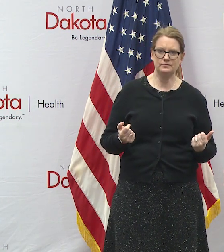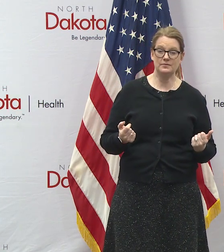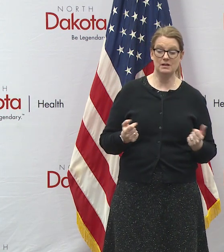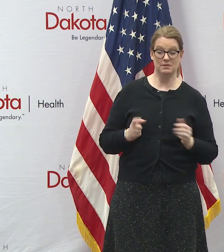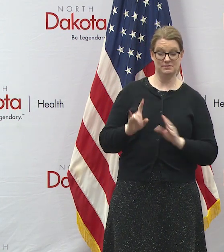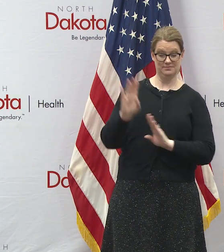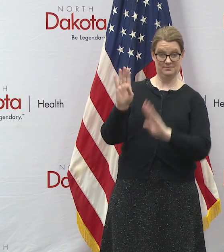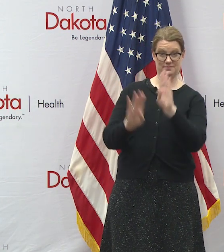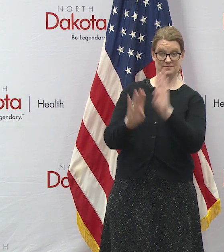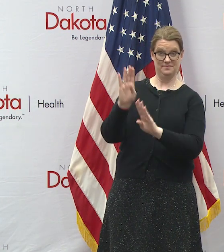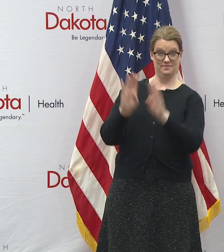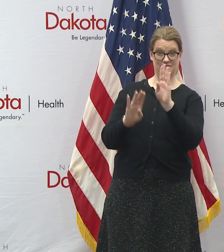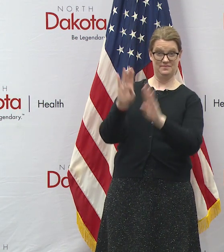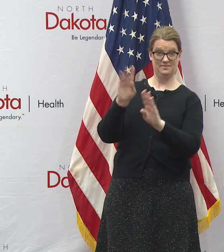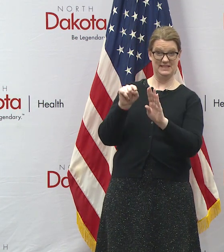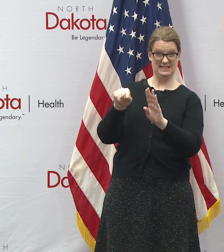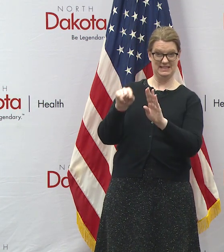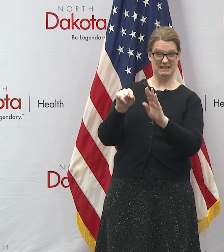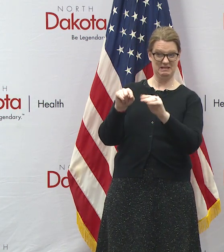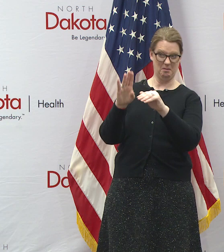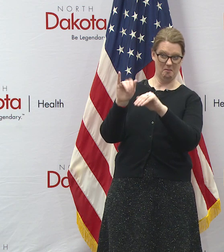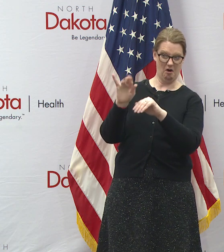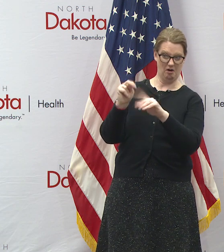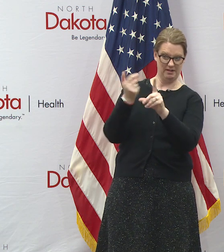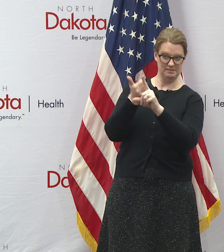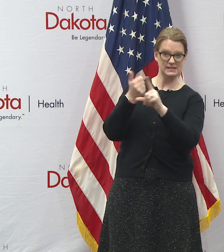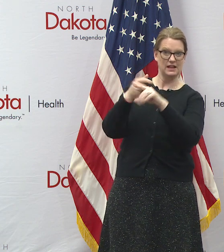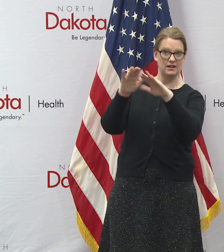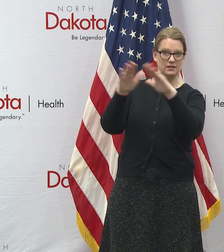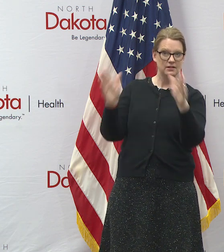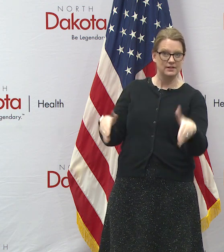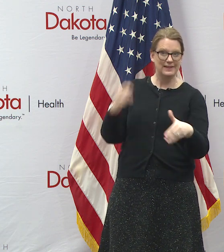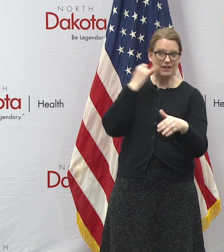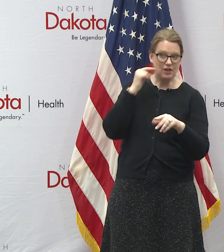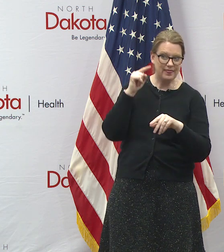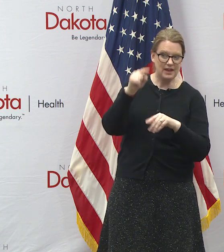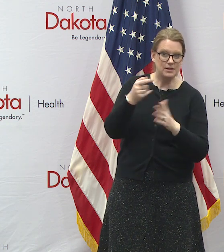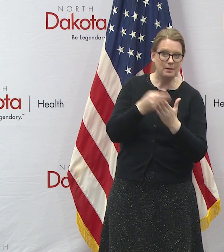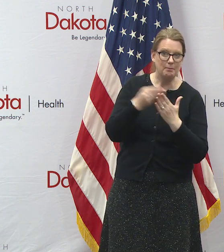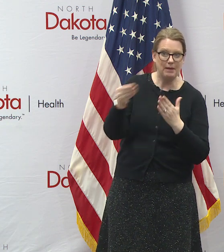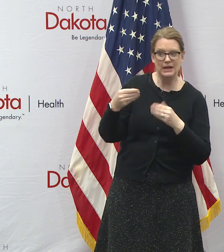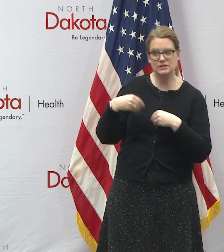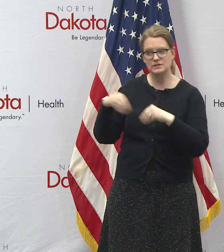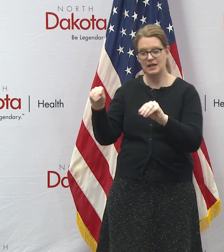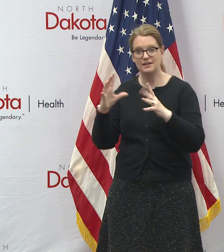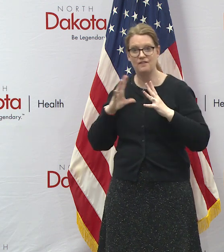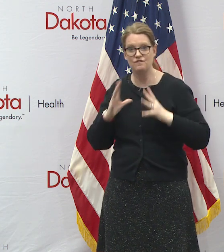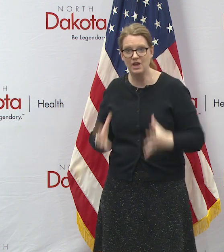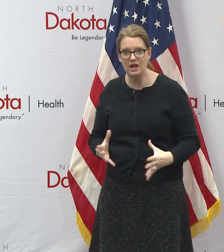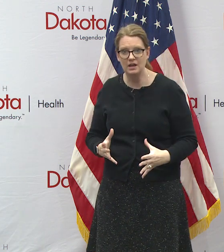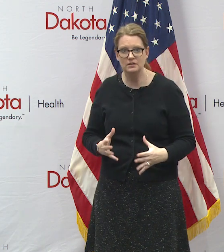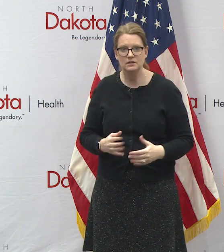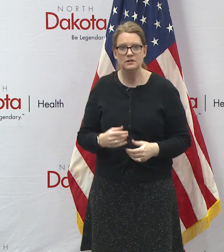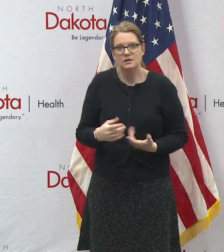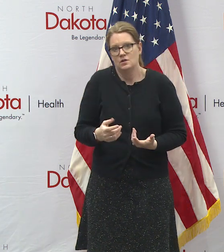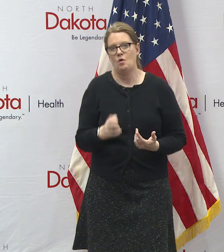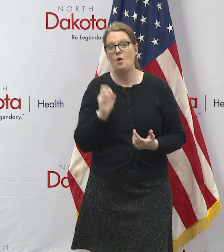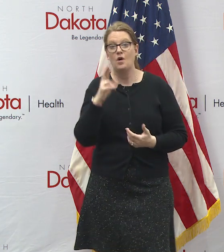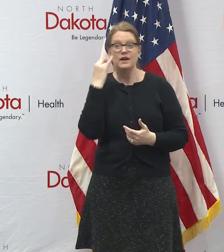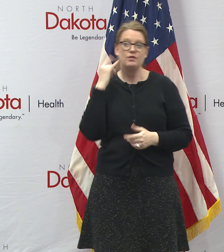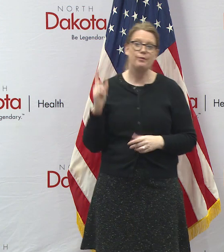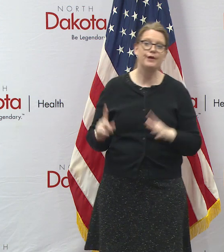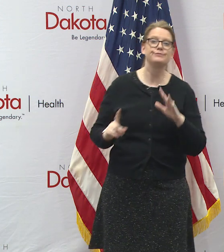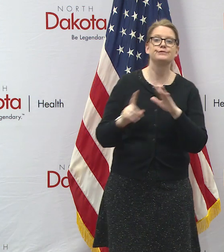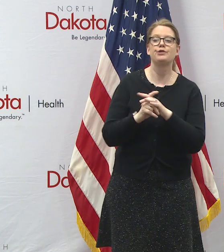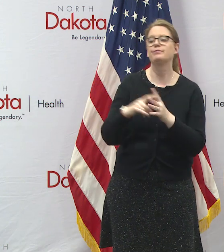of the sale barns themselves uh if you're there because you're a buyer a seller you should be there if you're there because this is where you like to go hang out